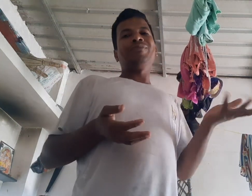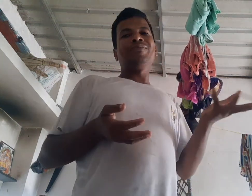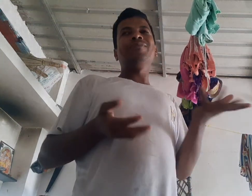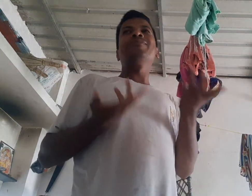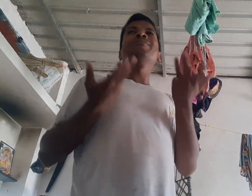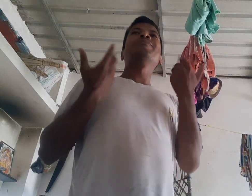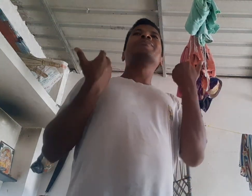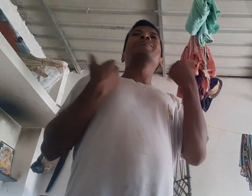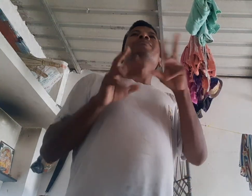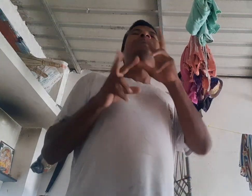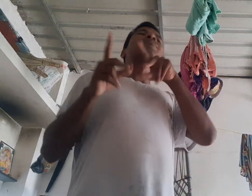Go for